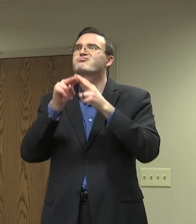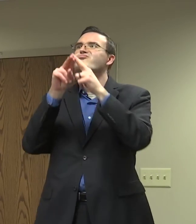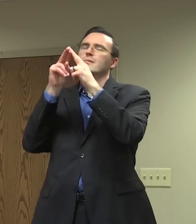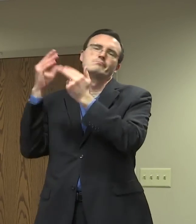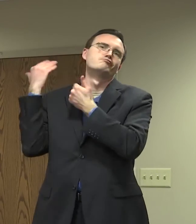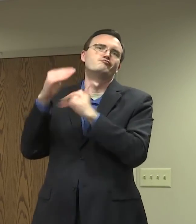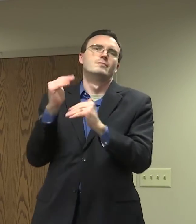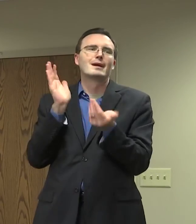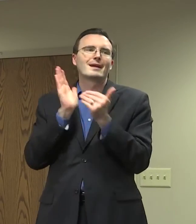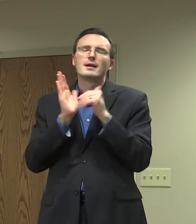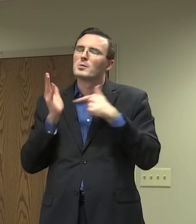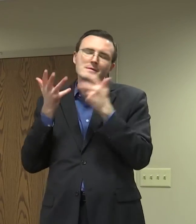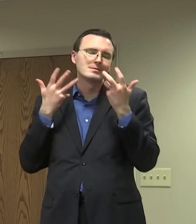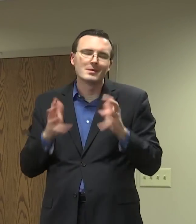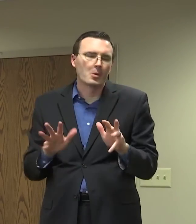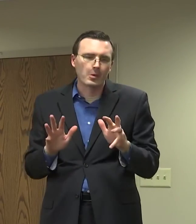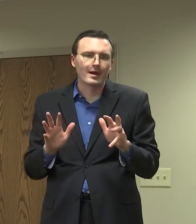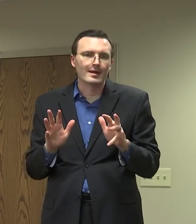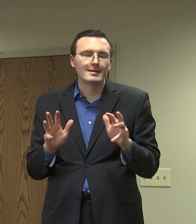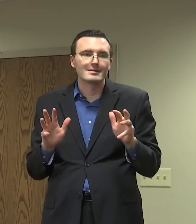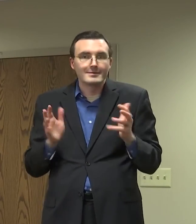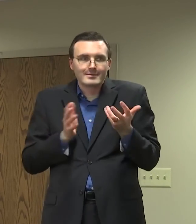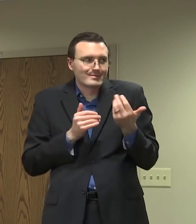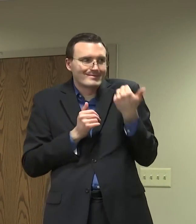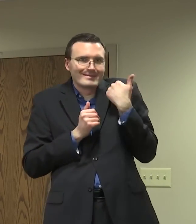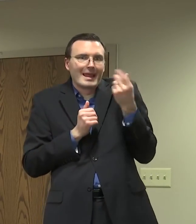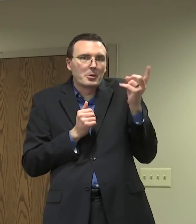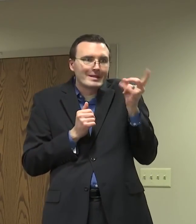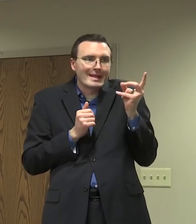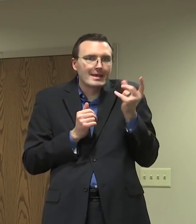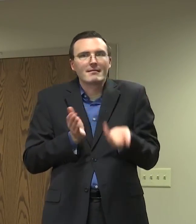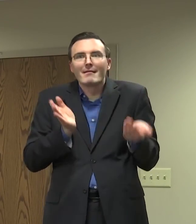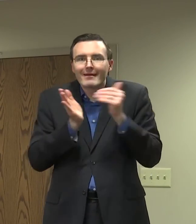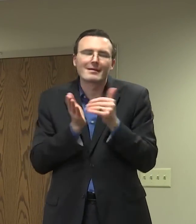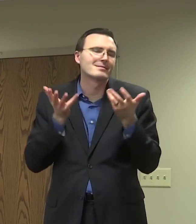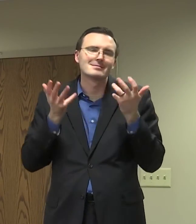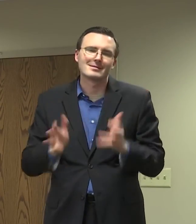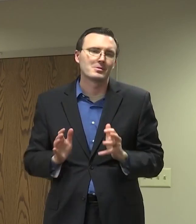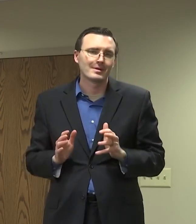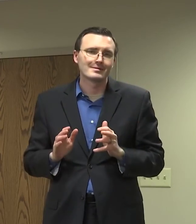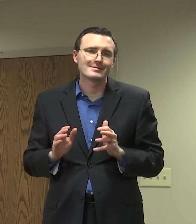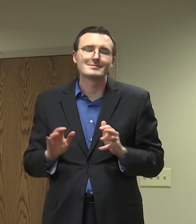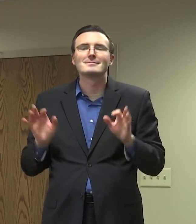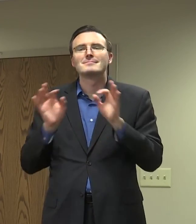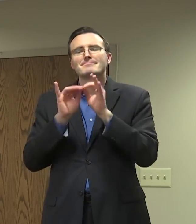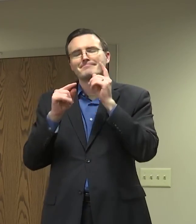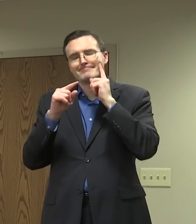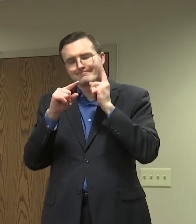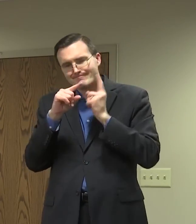So please continue to stay focused and continue to take care of one another. And now we'll take questions.